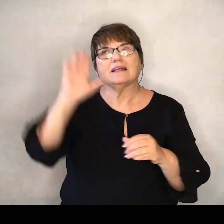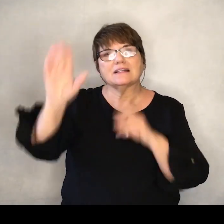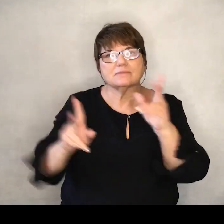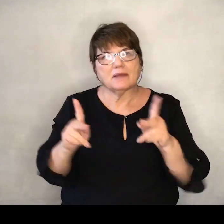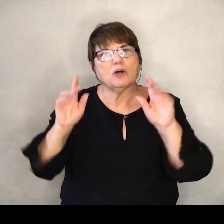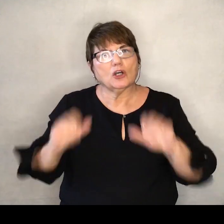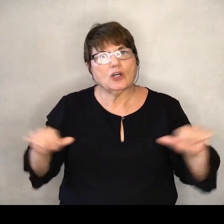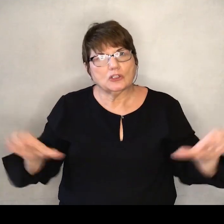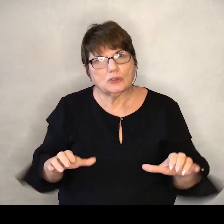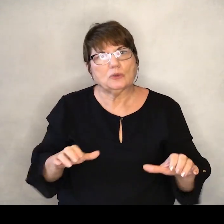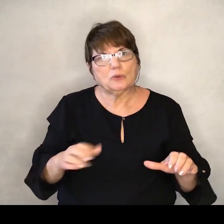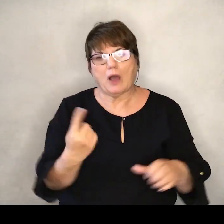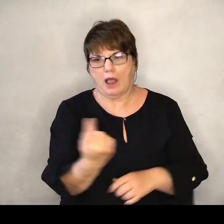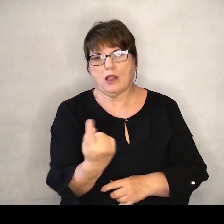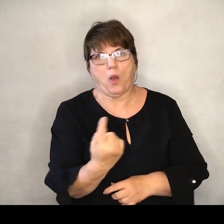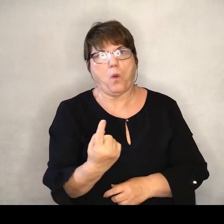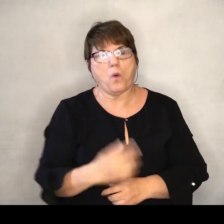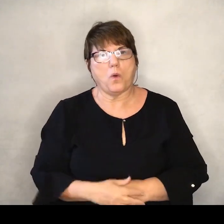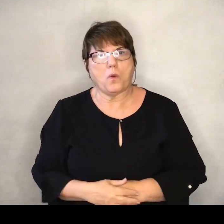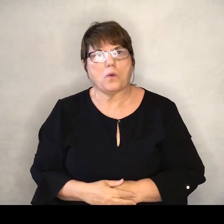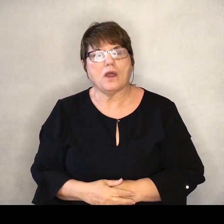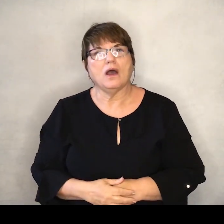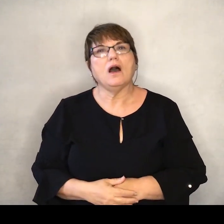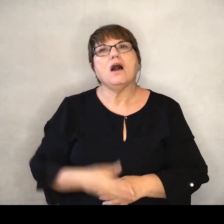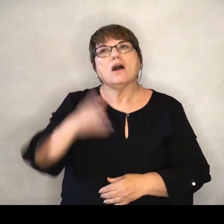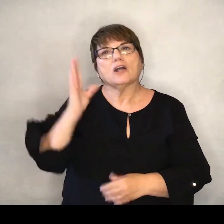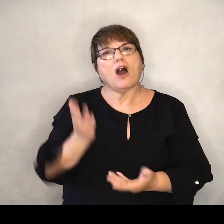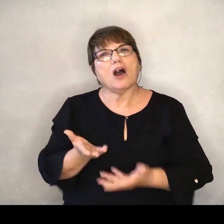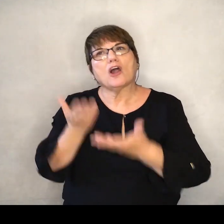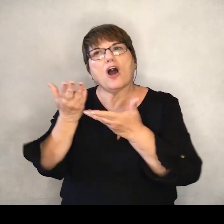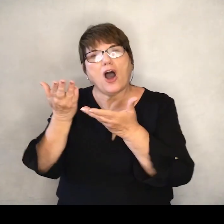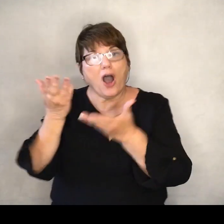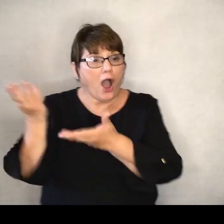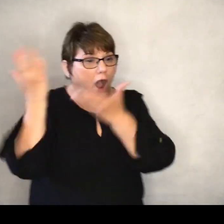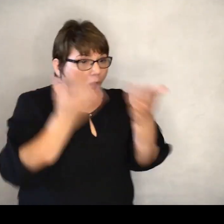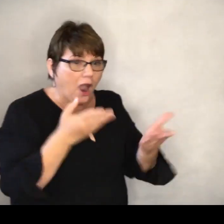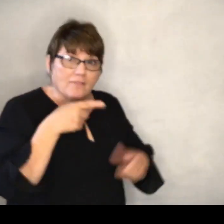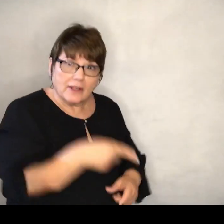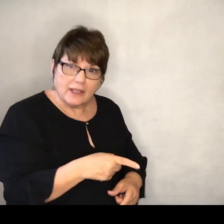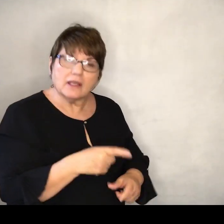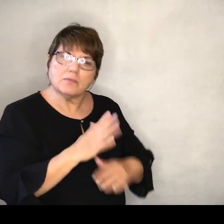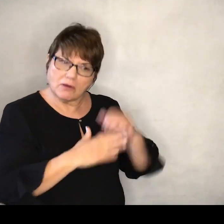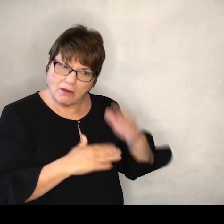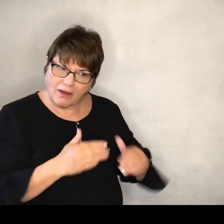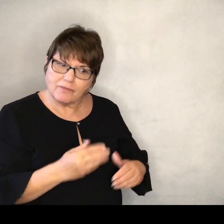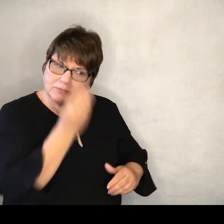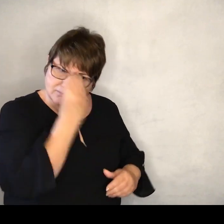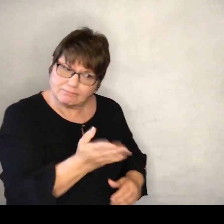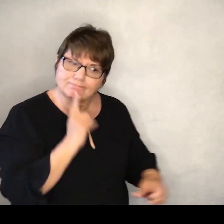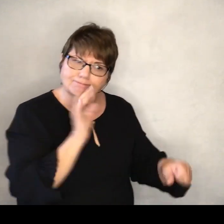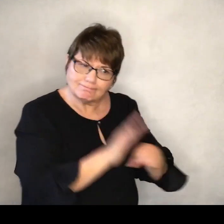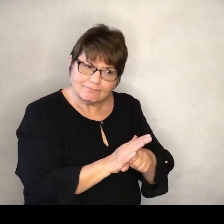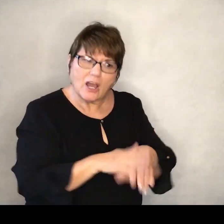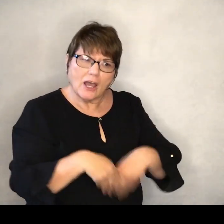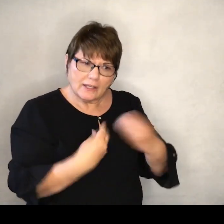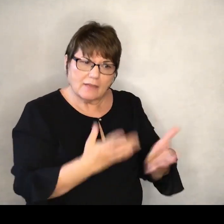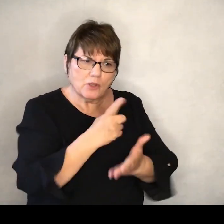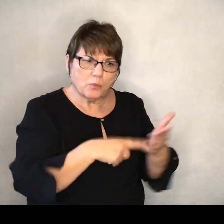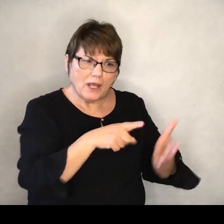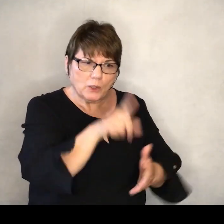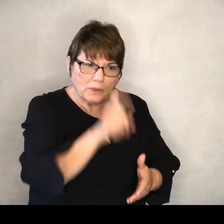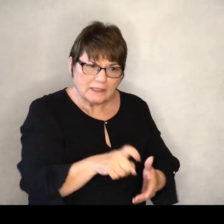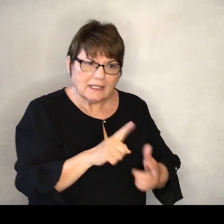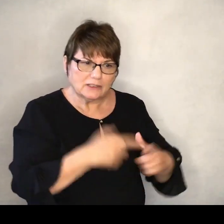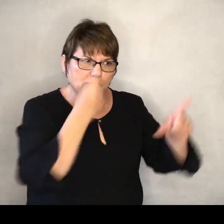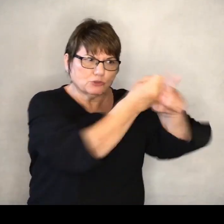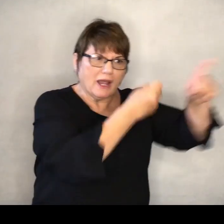ever do on their own. So, God offers Gideon reassurance that he'll give him what he needs to